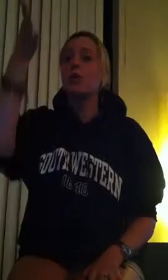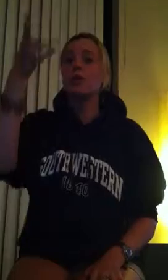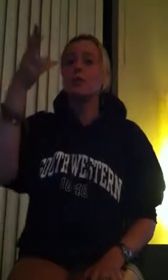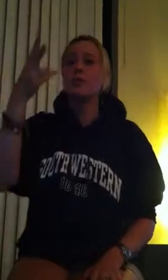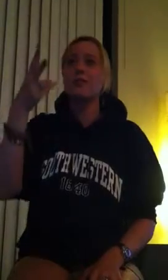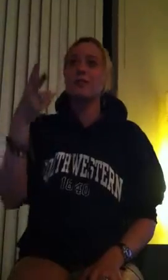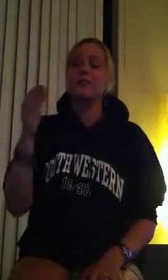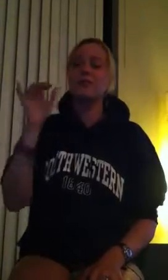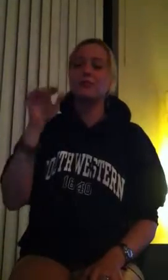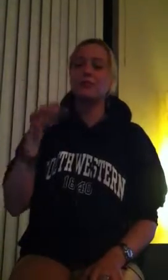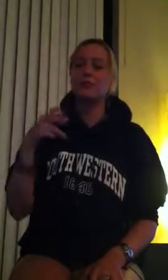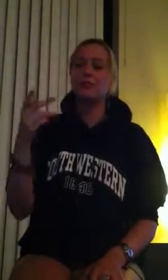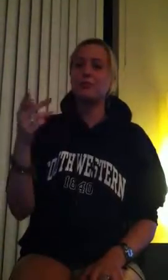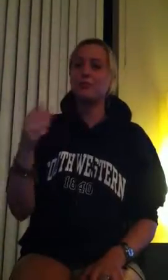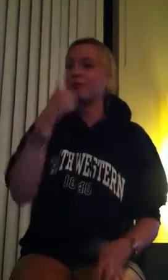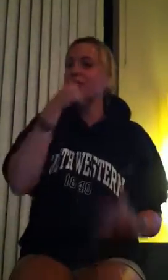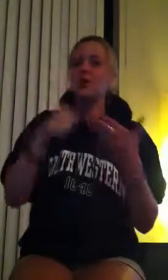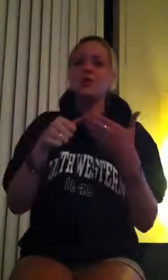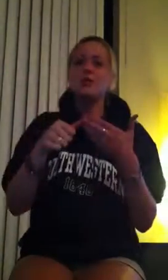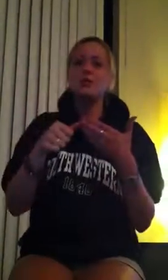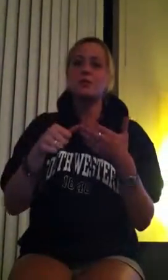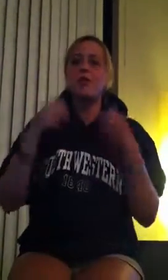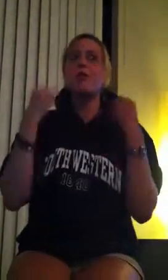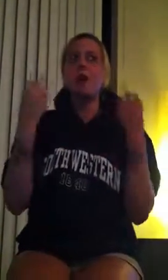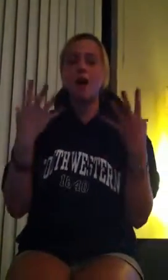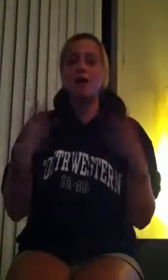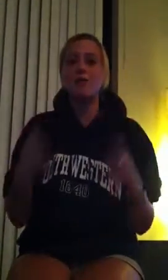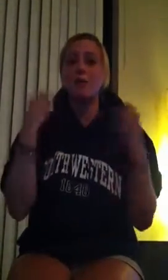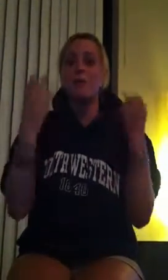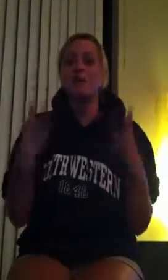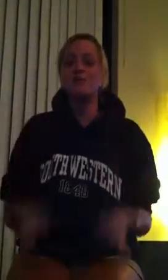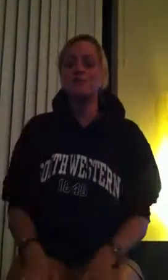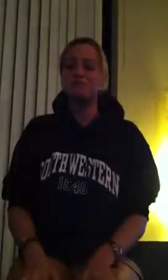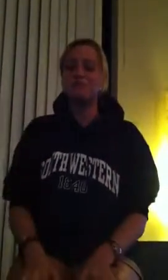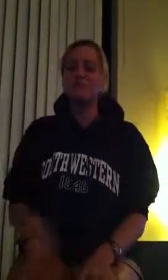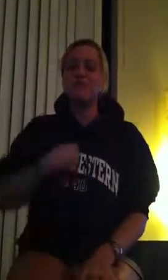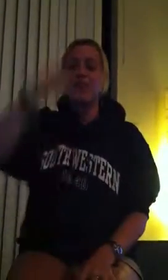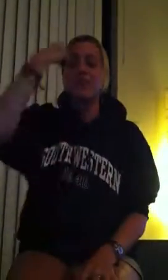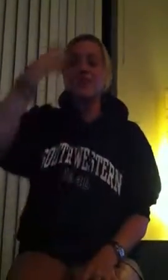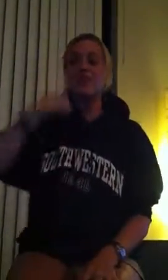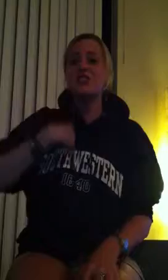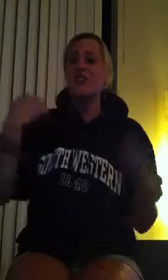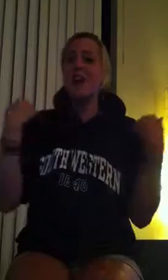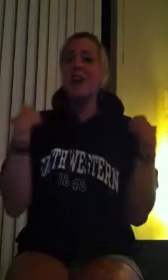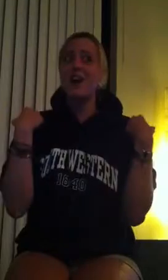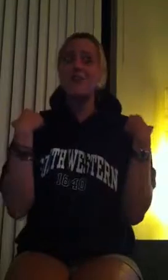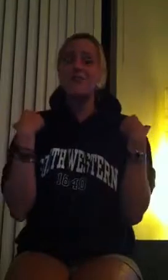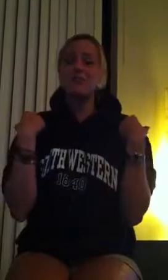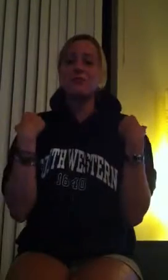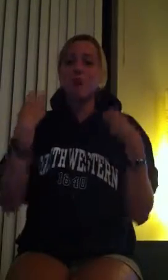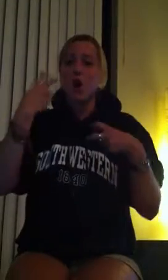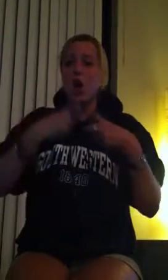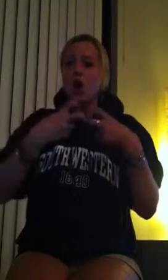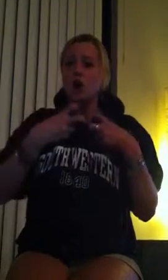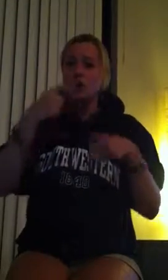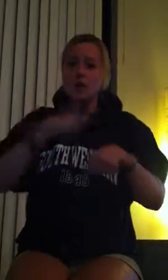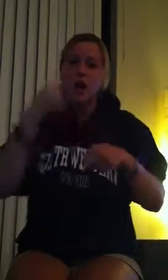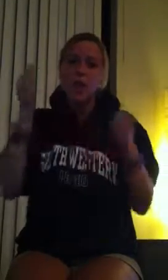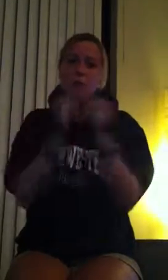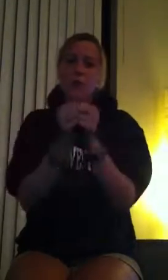with two young girls who were very much a part of the American community, whereas